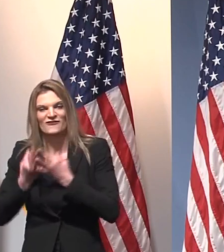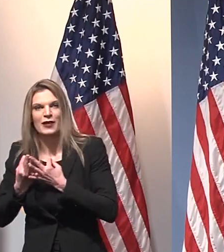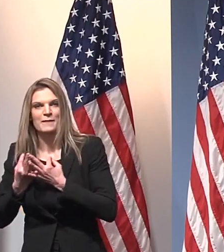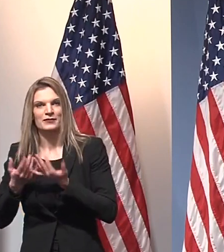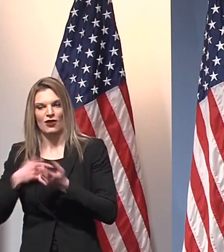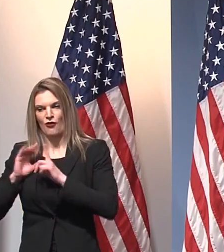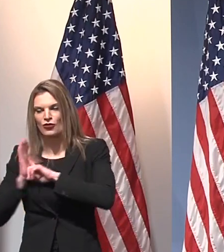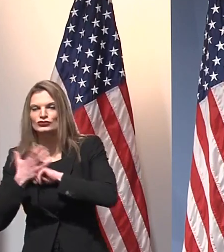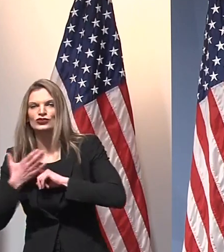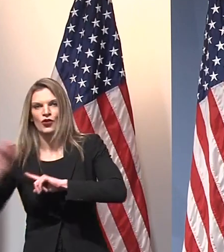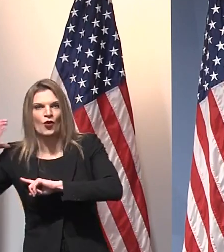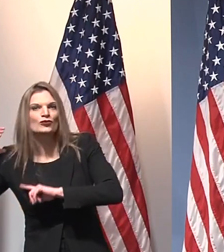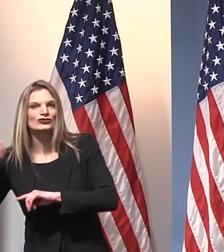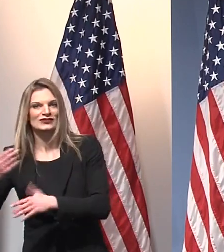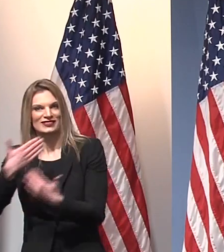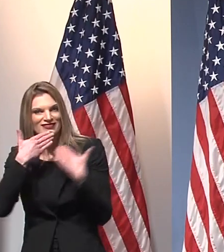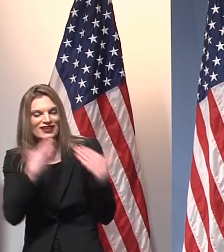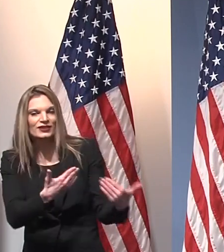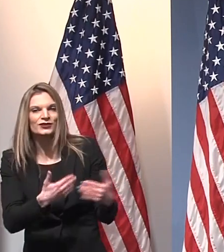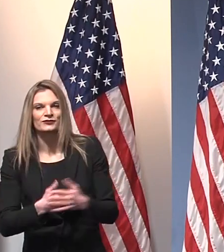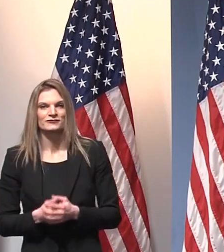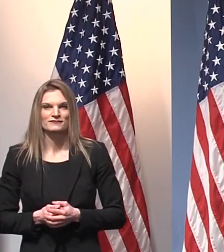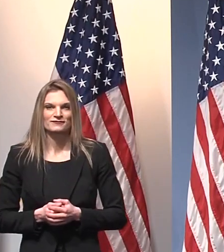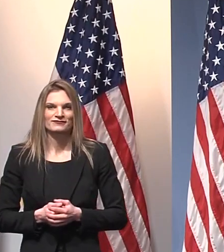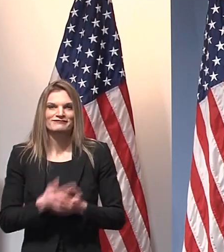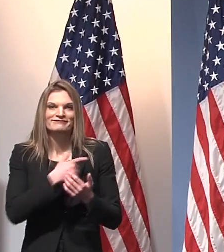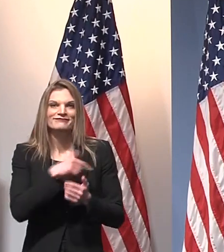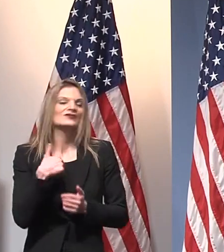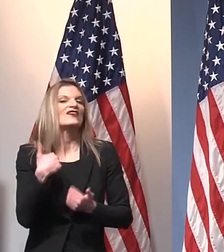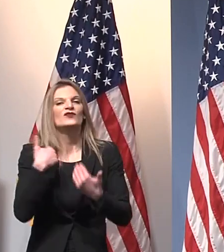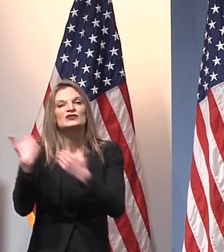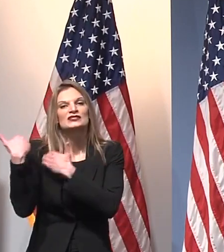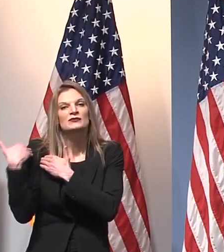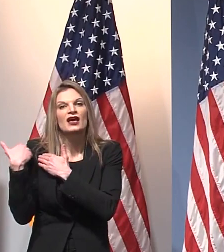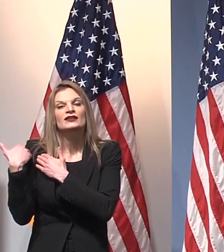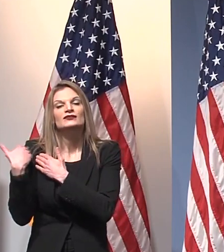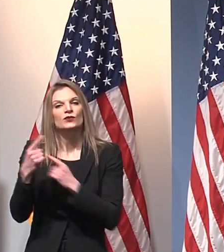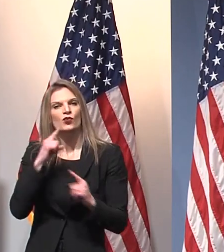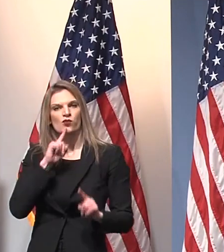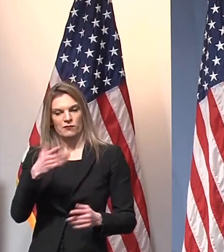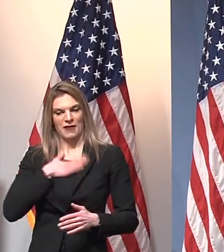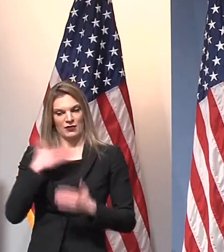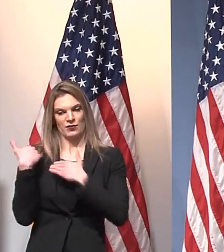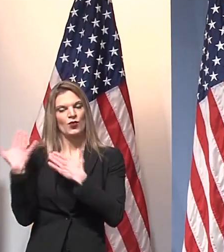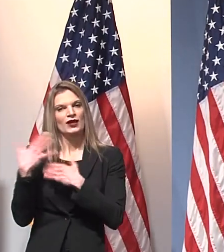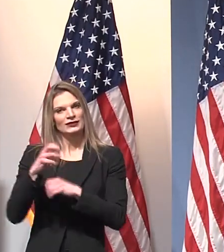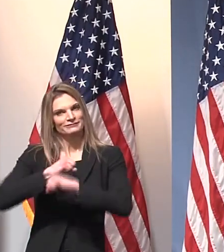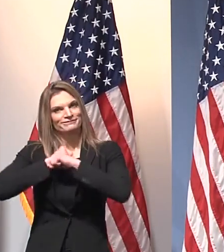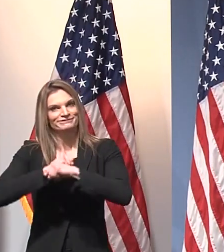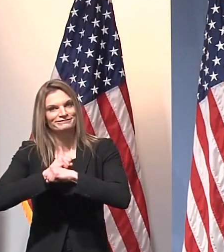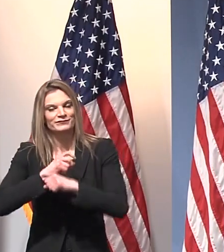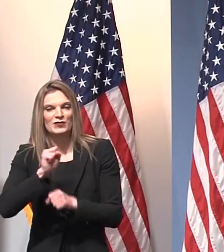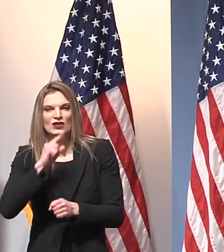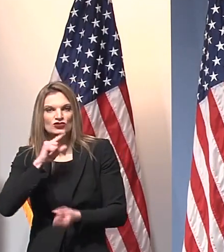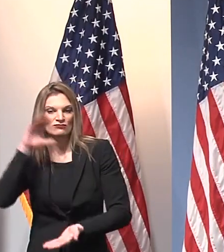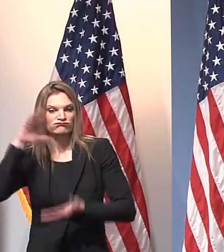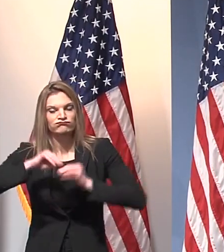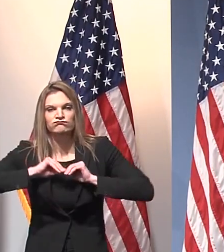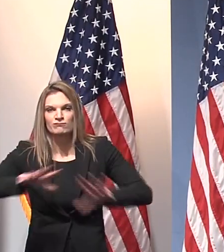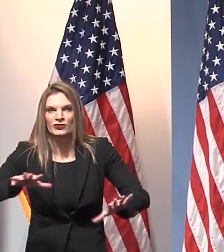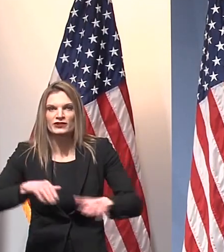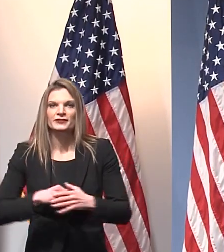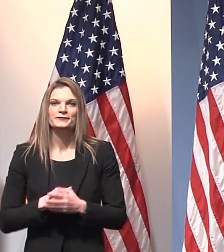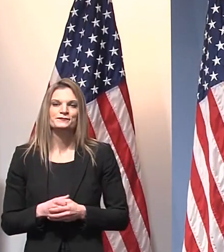coaches. We all have a responsibility to ensure we keep one another safe and do our part to slow down the spread of COVID